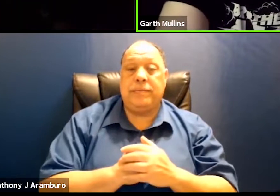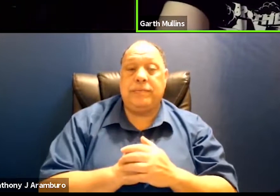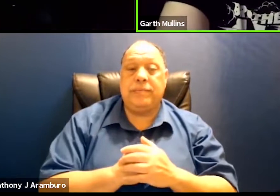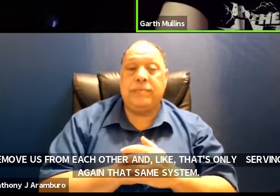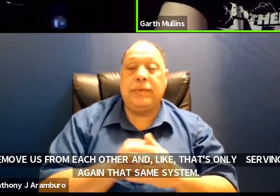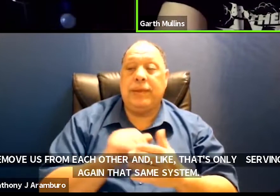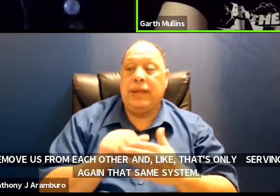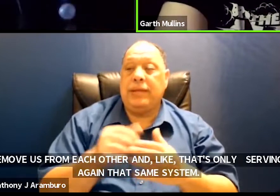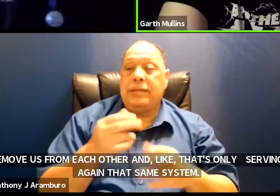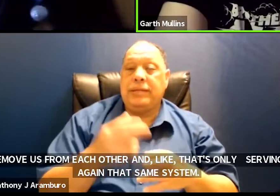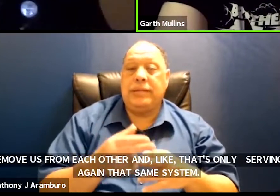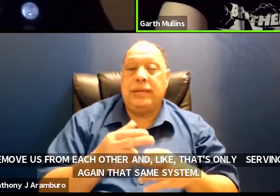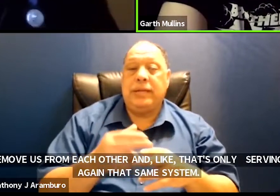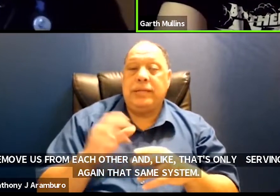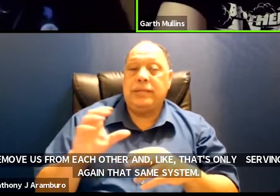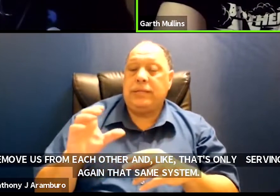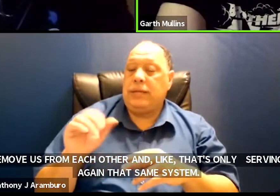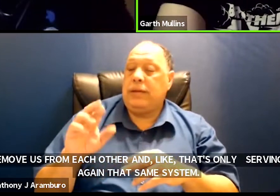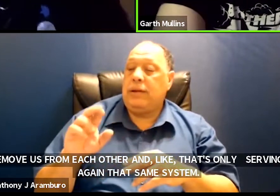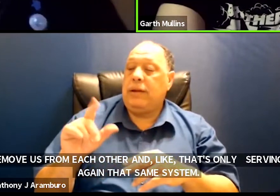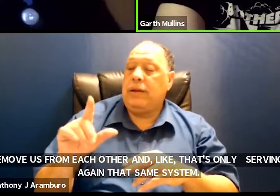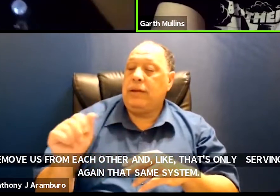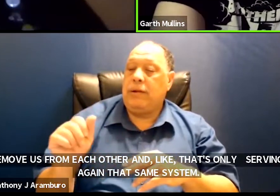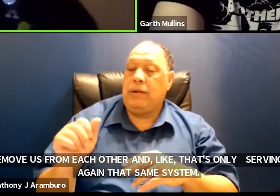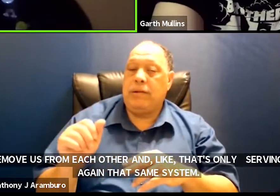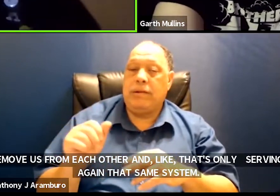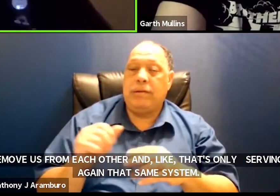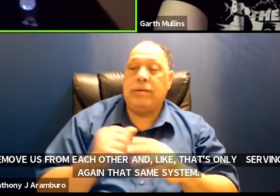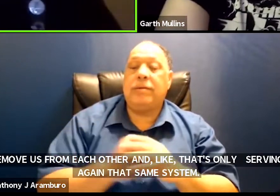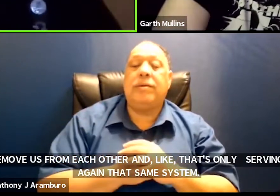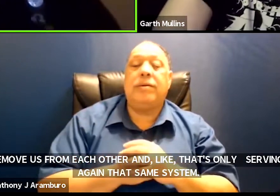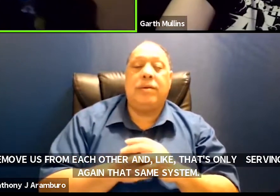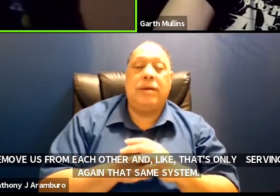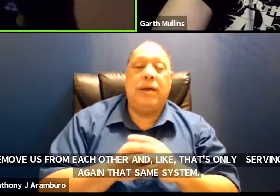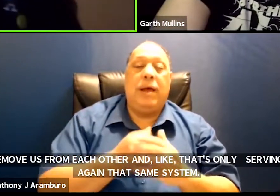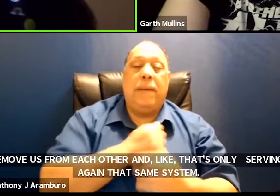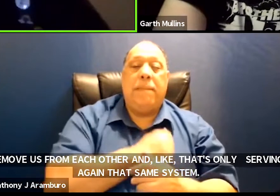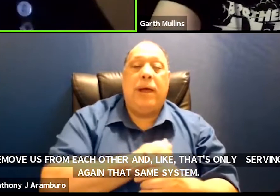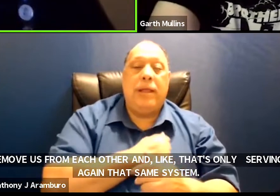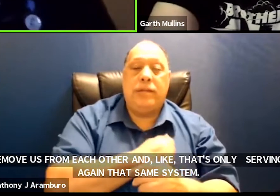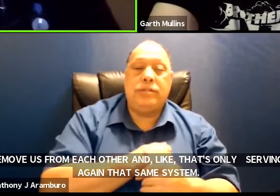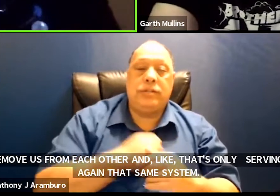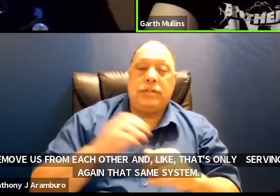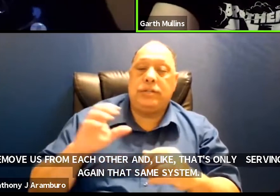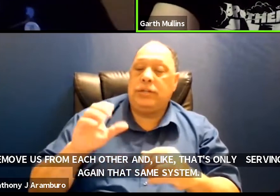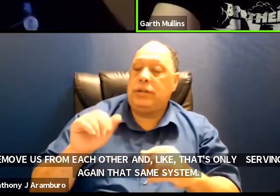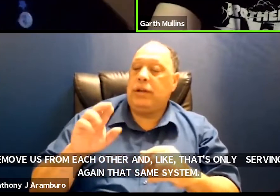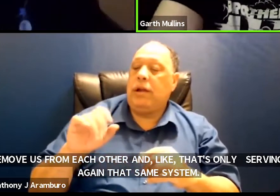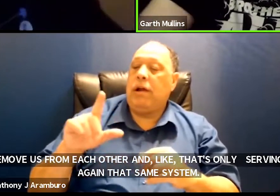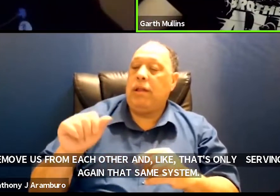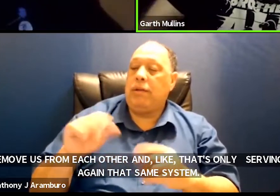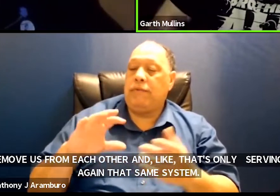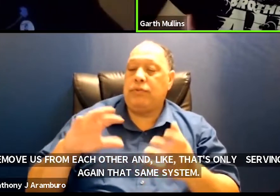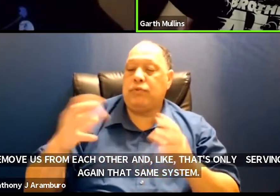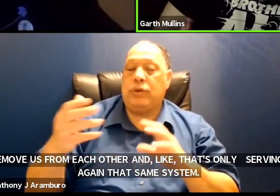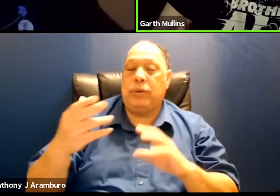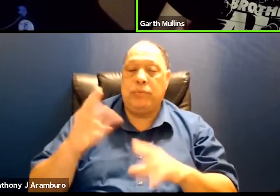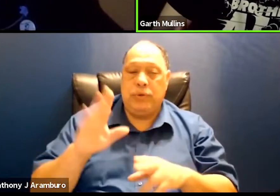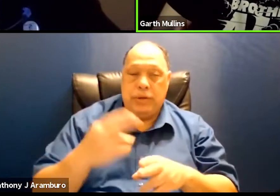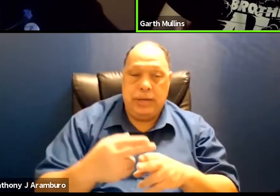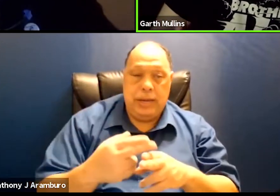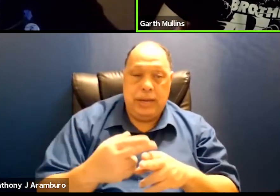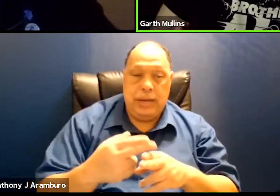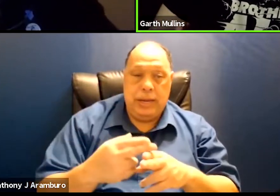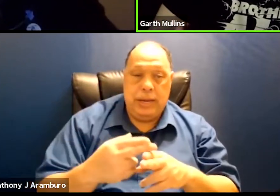before is uh carlin's warrenstein uh so awesome apologies to carlin for screwing up your name but it's because her twitter